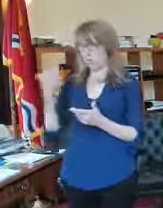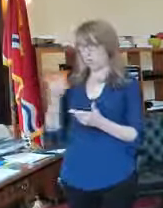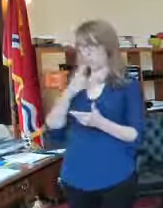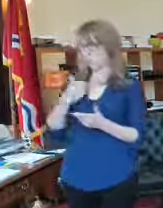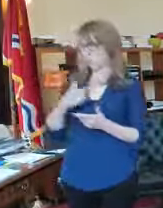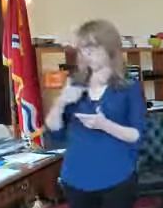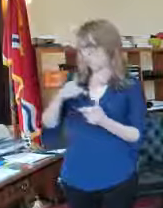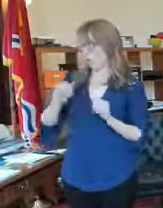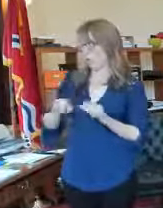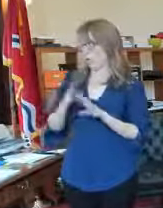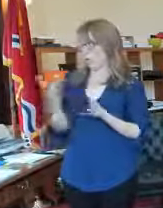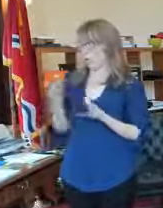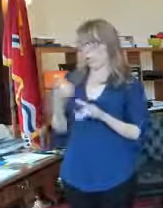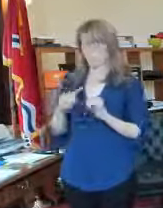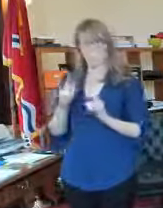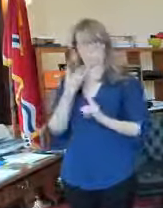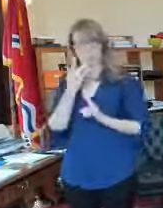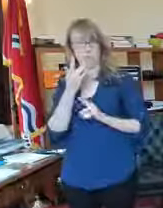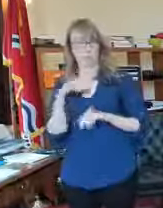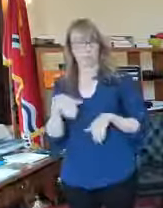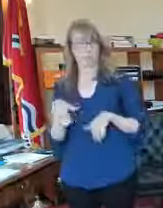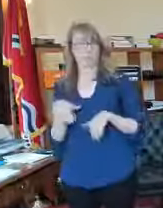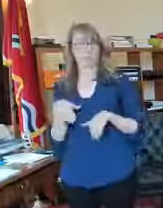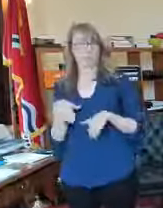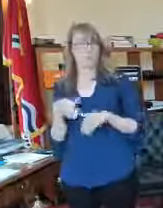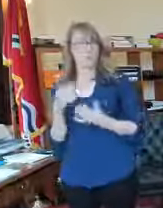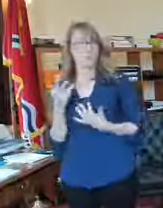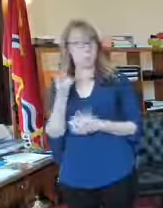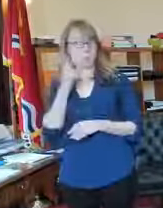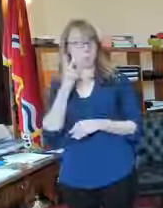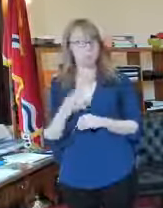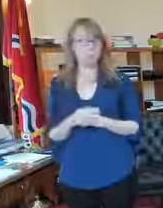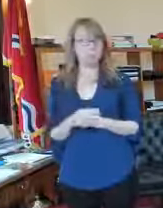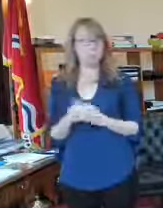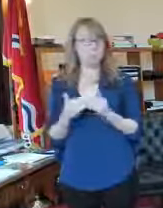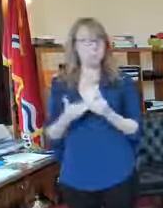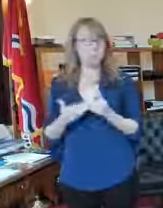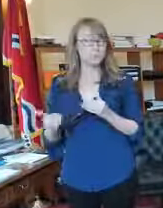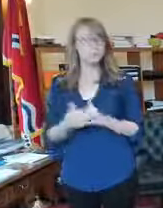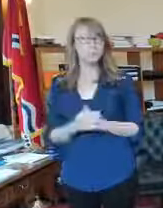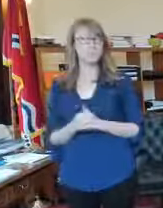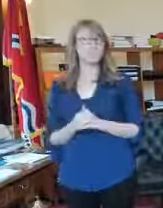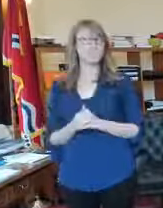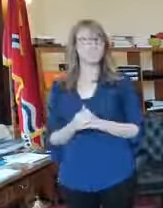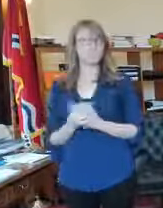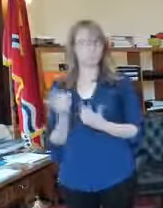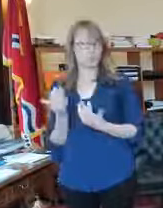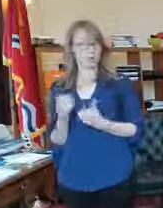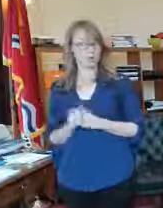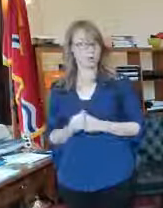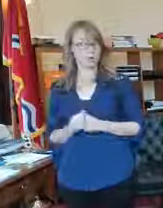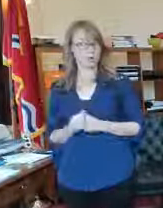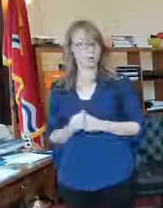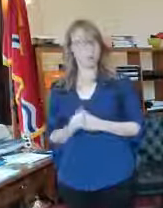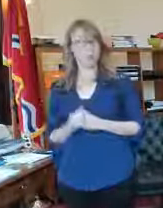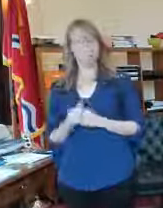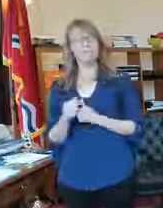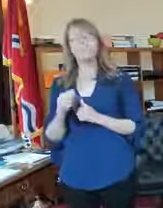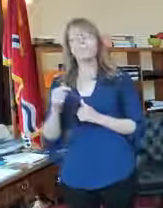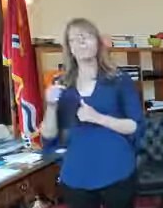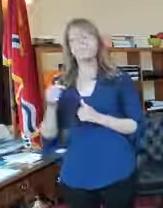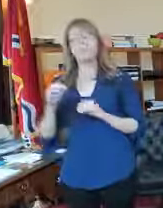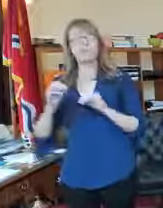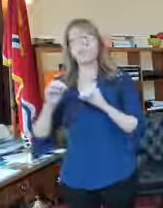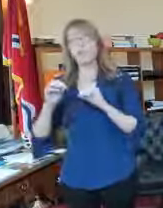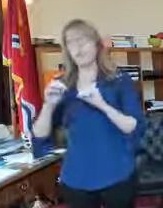they they may just want to wait and see how this goes and open a few days later or a week later there's no requirement for any